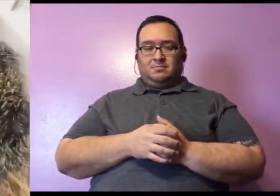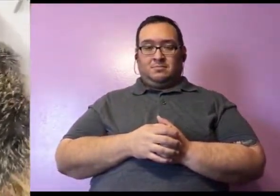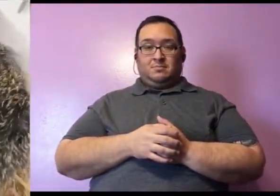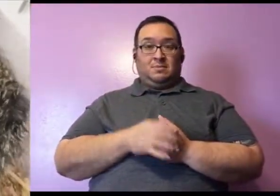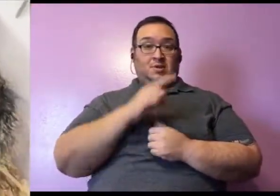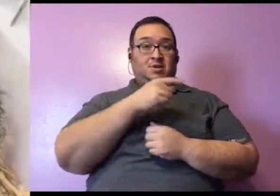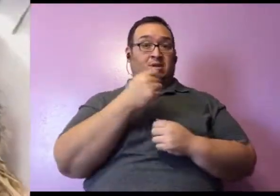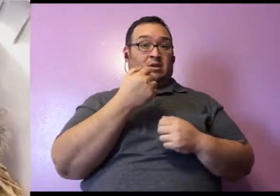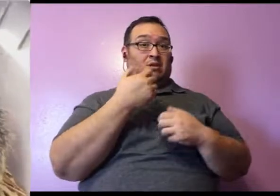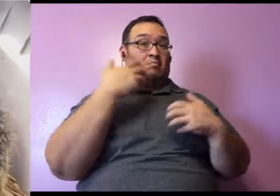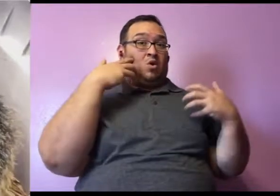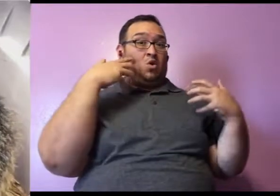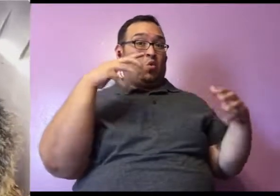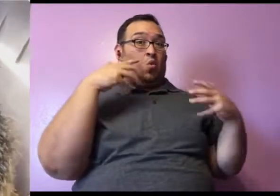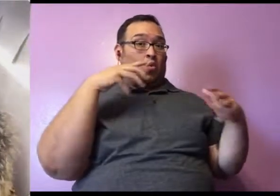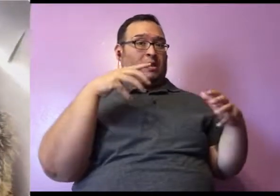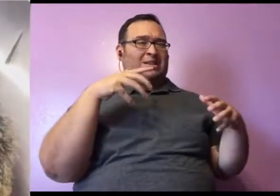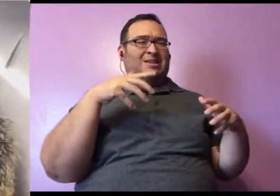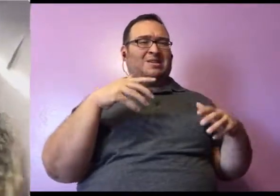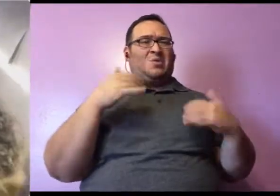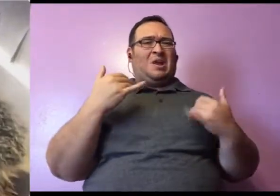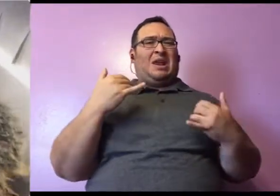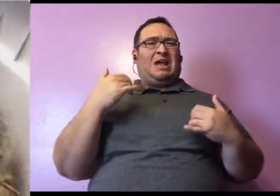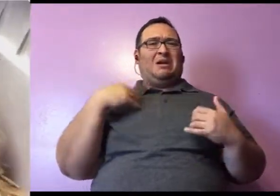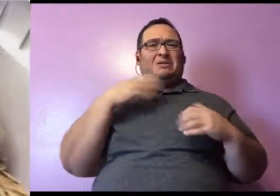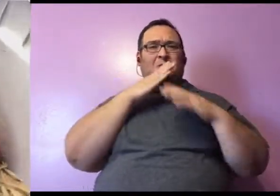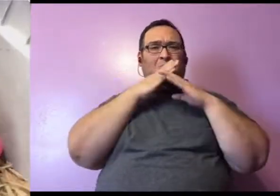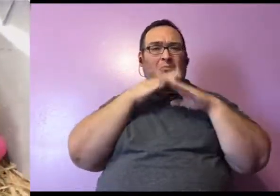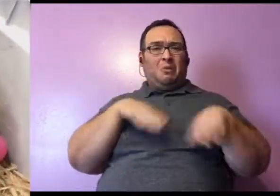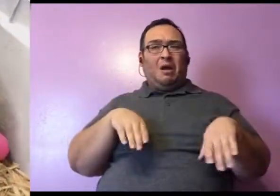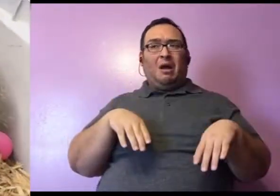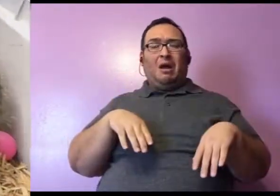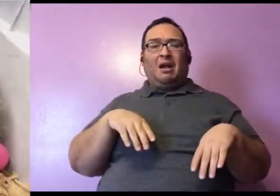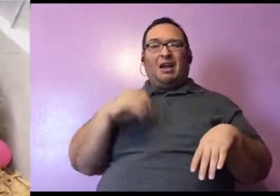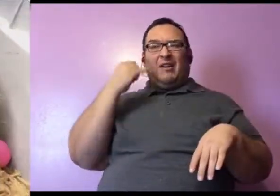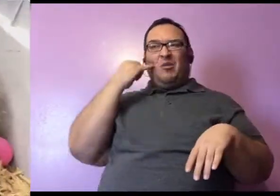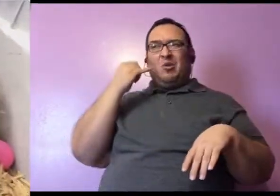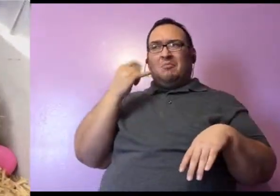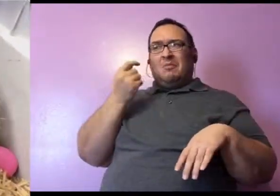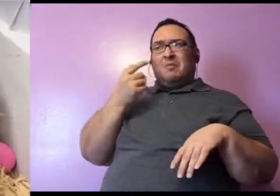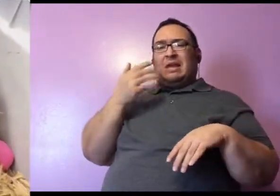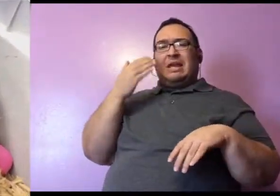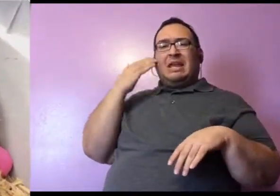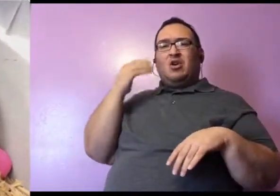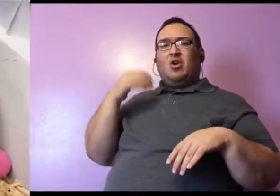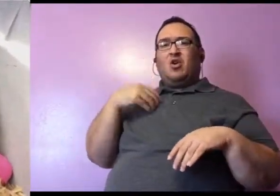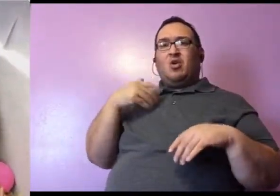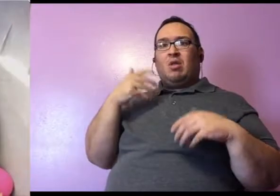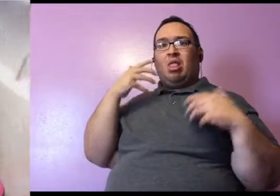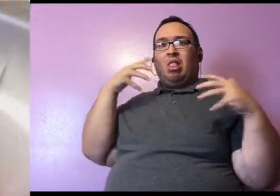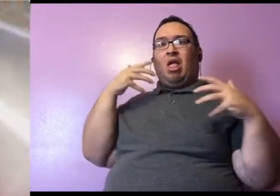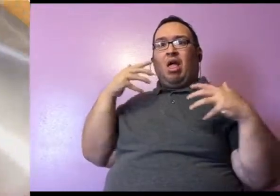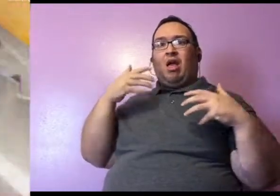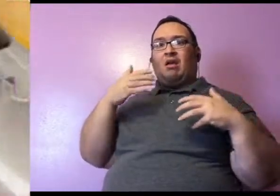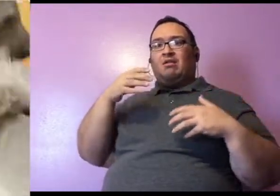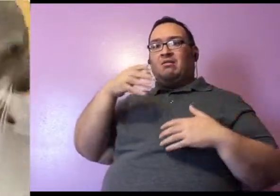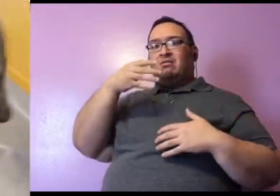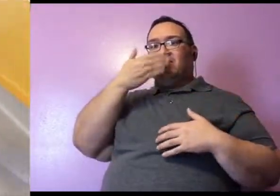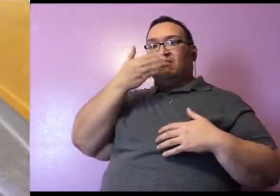Does she make noises? So Lucille is not really making any noises right now unless you guys can pick up a little bit of her super loud sniffing. But as I